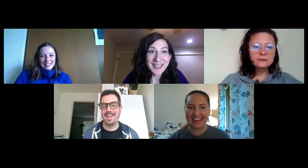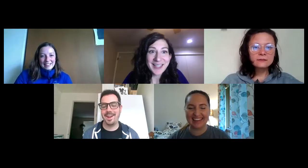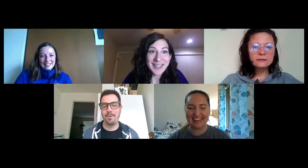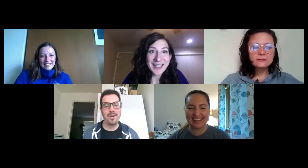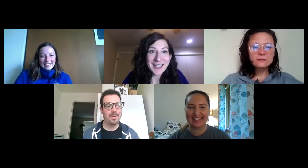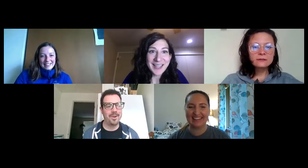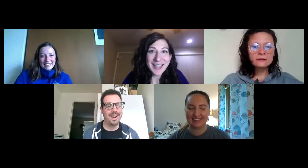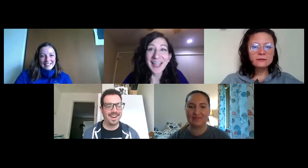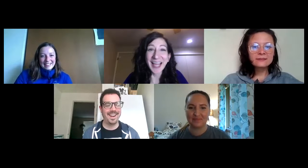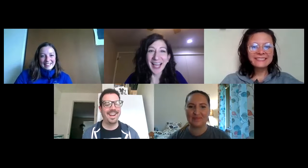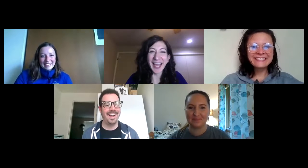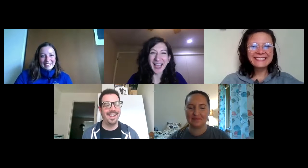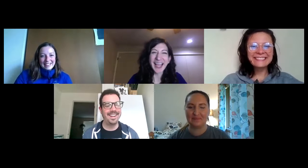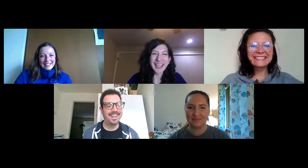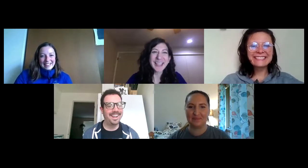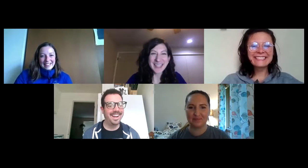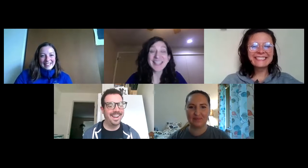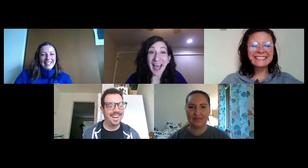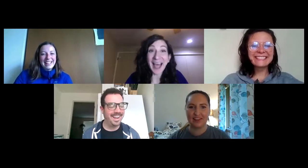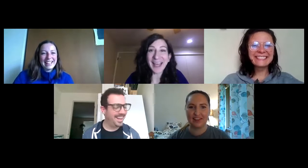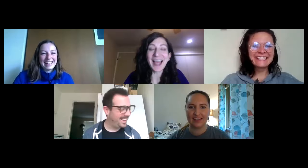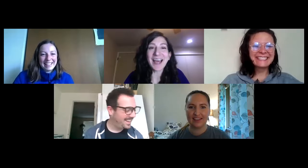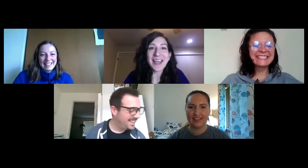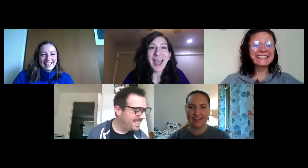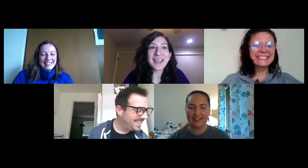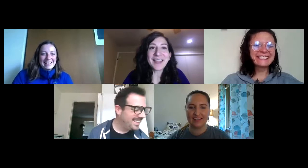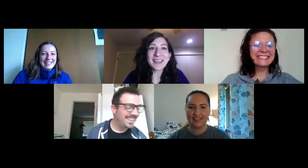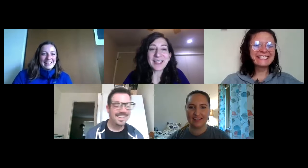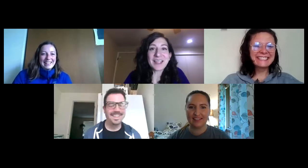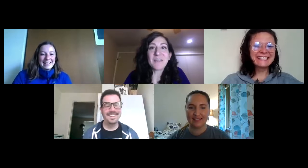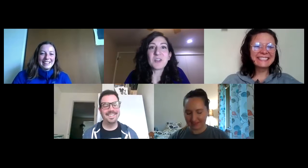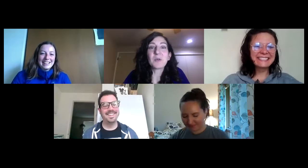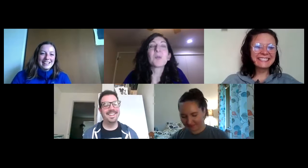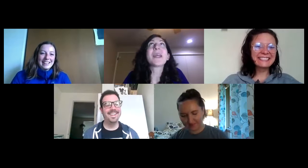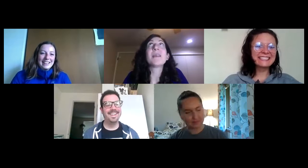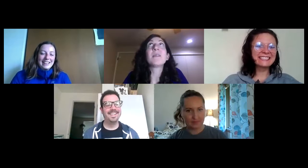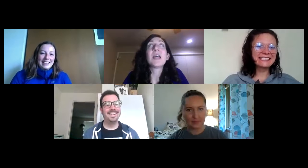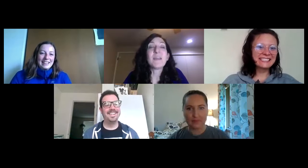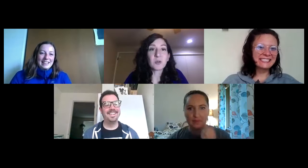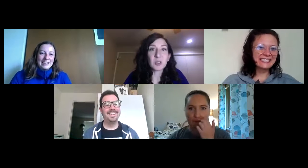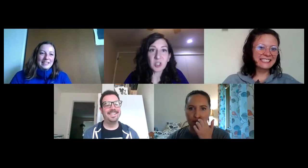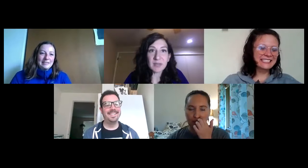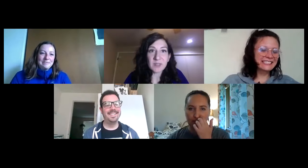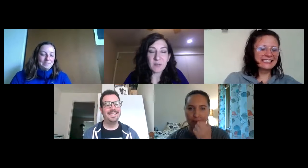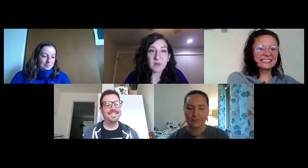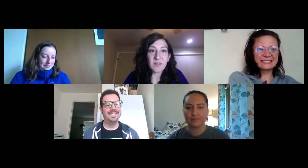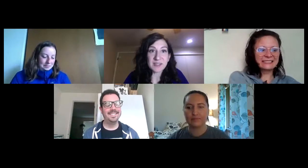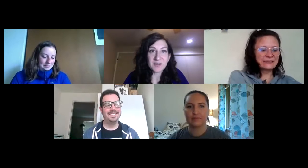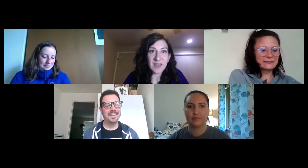like Abort Abort Yeah Yeah And I think If you were with If you were looking With someone face to face